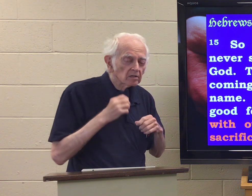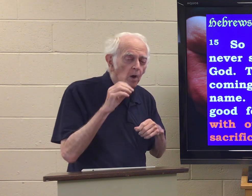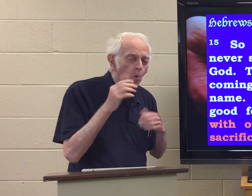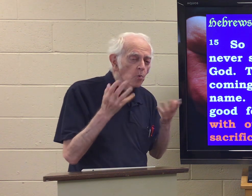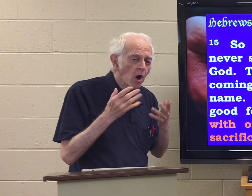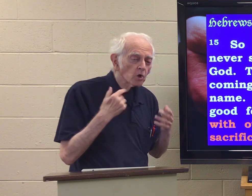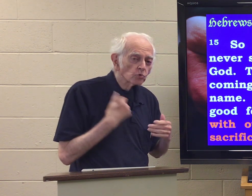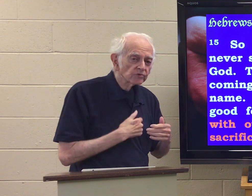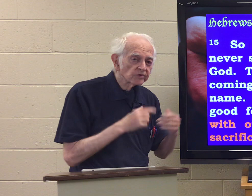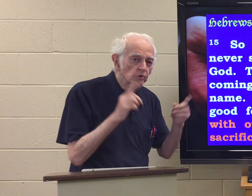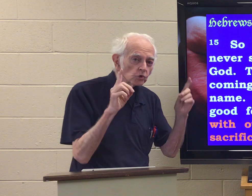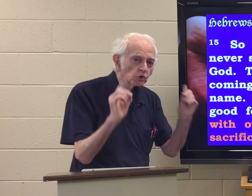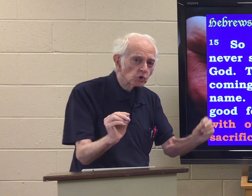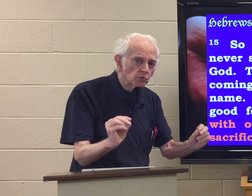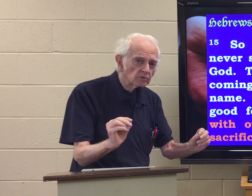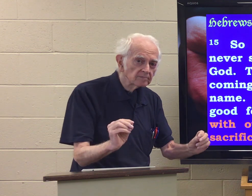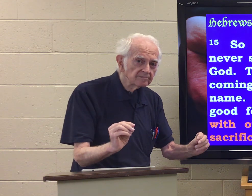animals. So, what do we do?